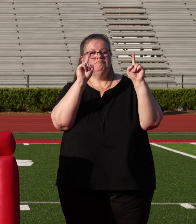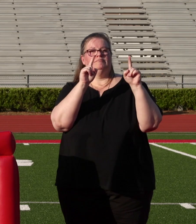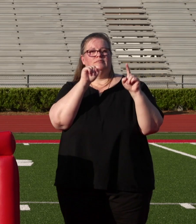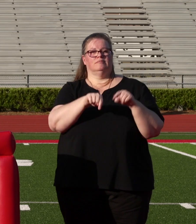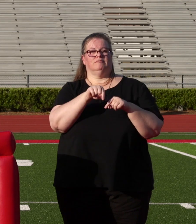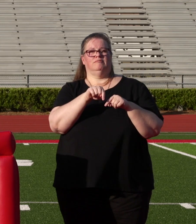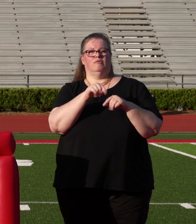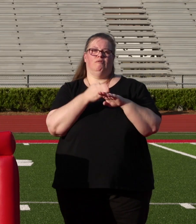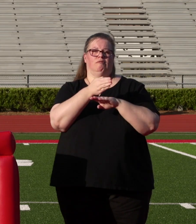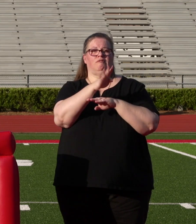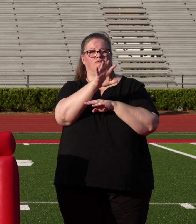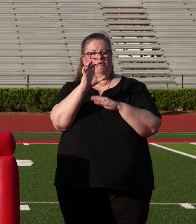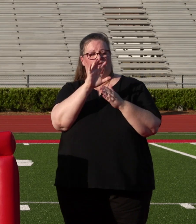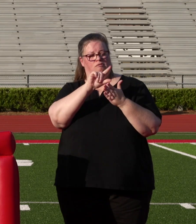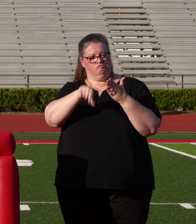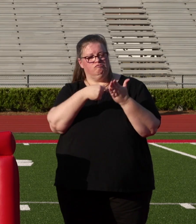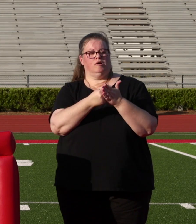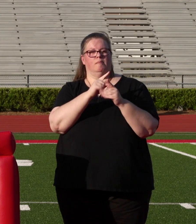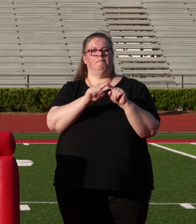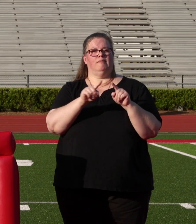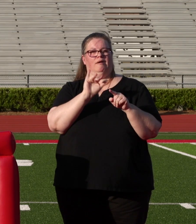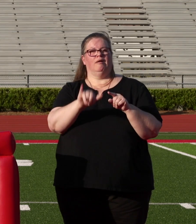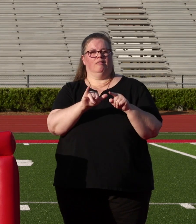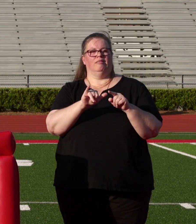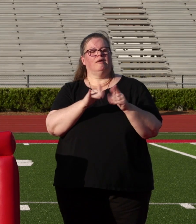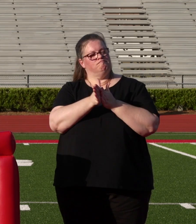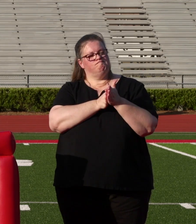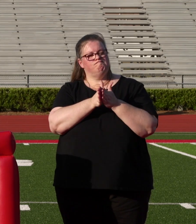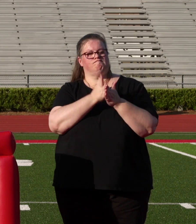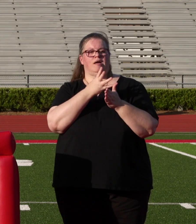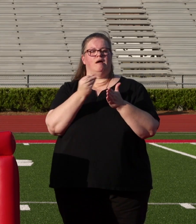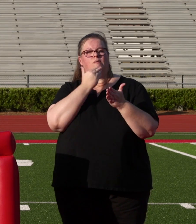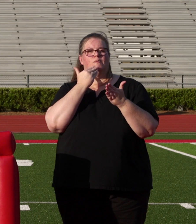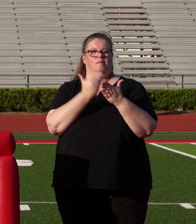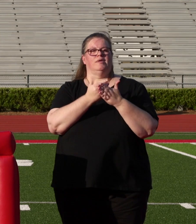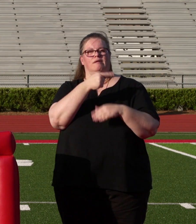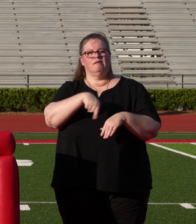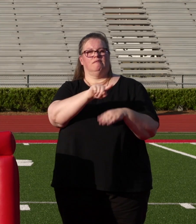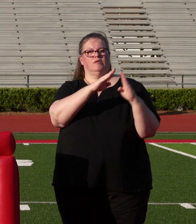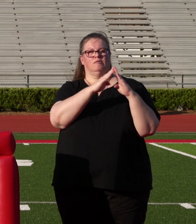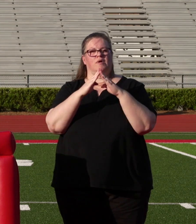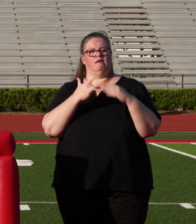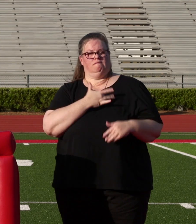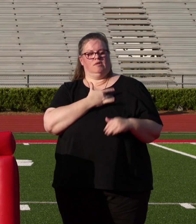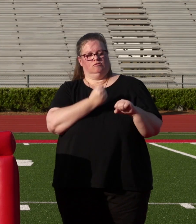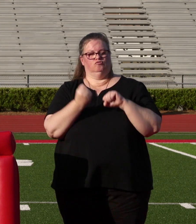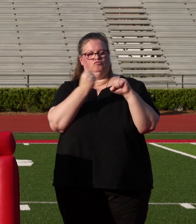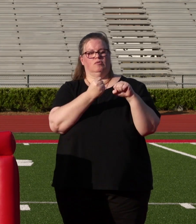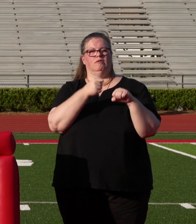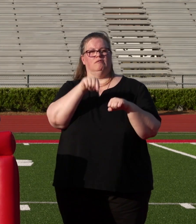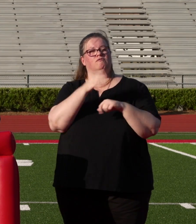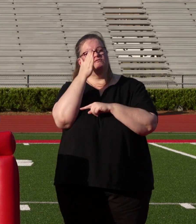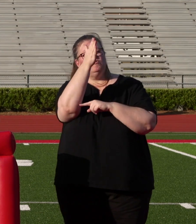-to-be graduates, but to the very livelihood and well-being of your community. I mention this because I feel very strongly that the future of any